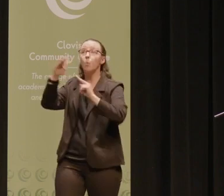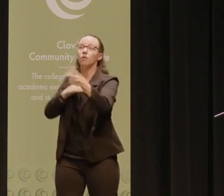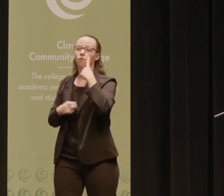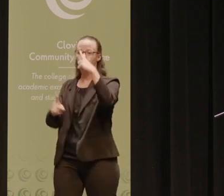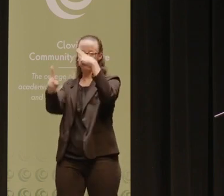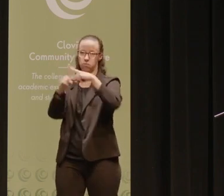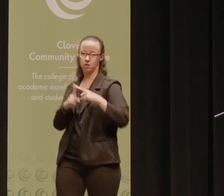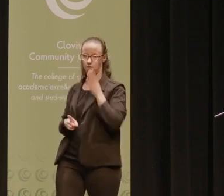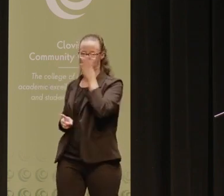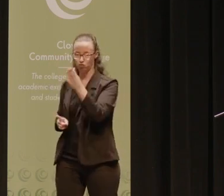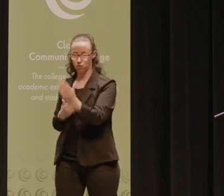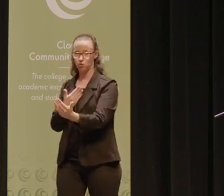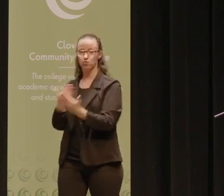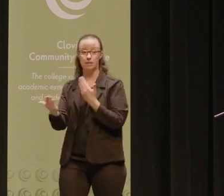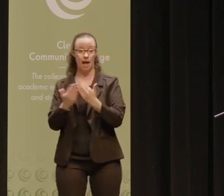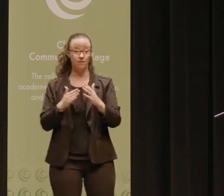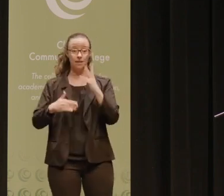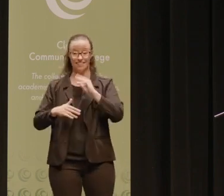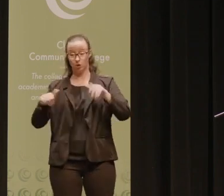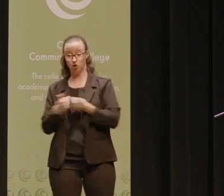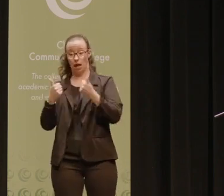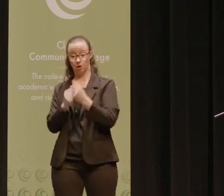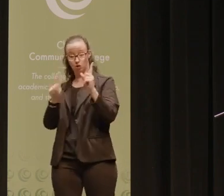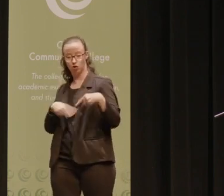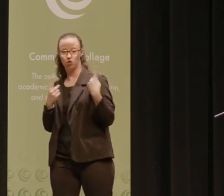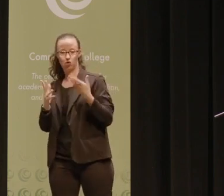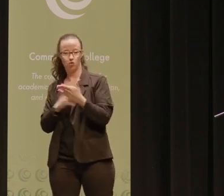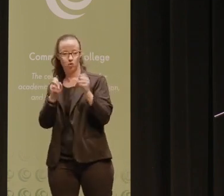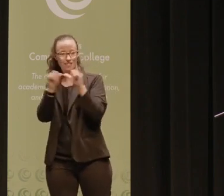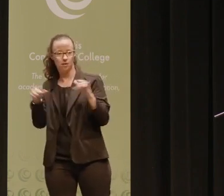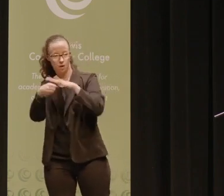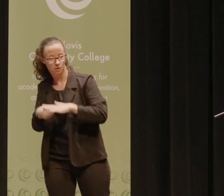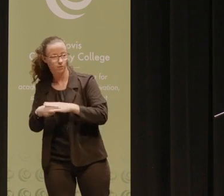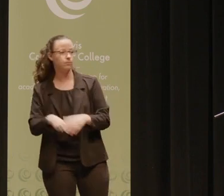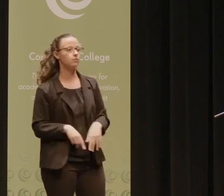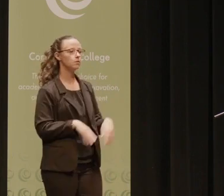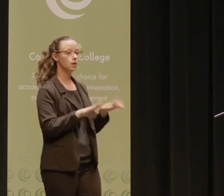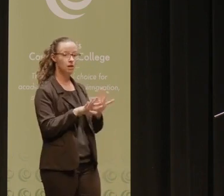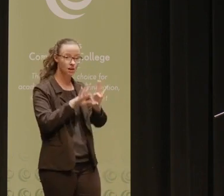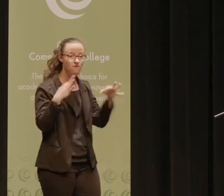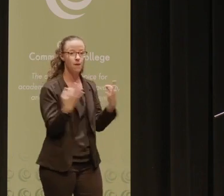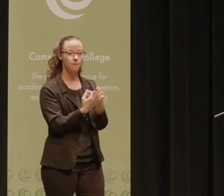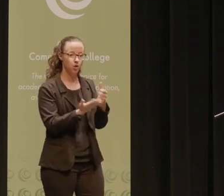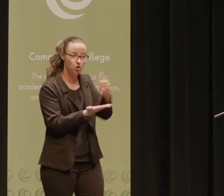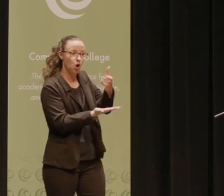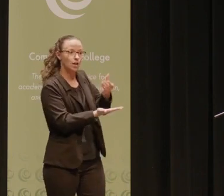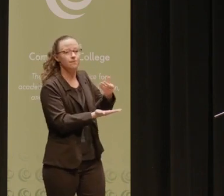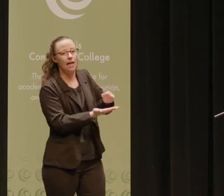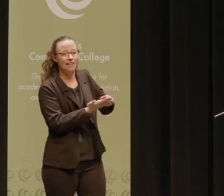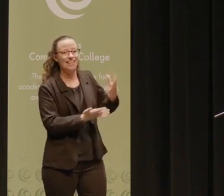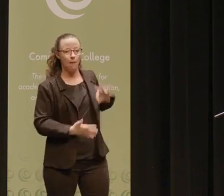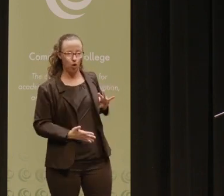and their families despite being consistently challenged by systemic oppression. And familial capital, which is the